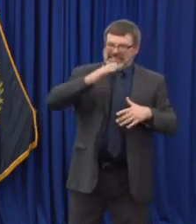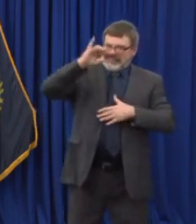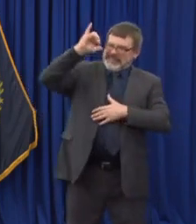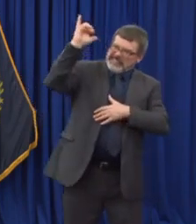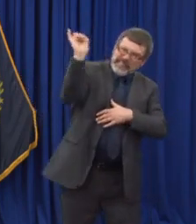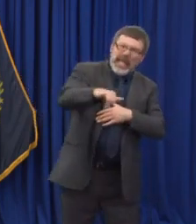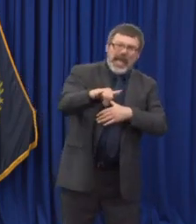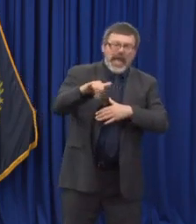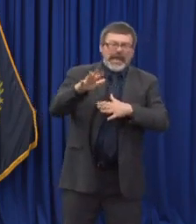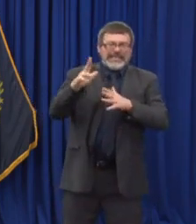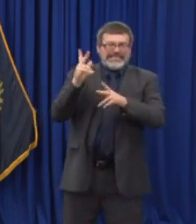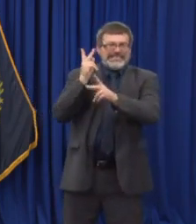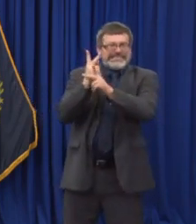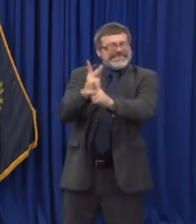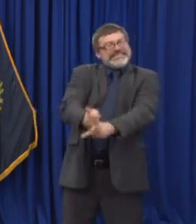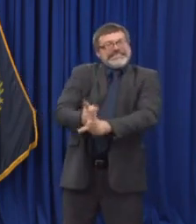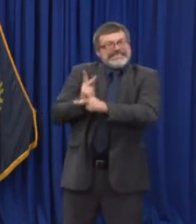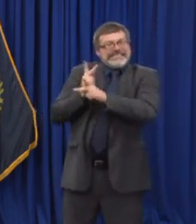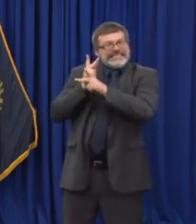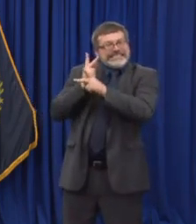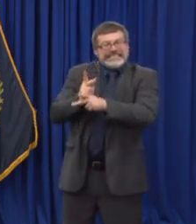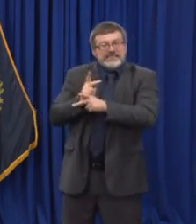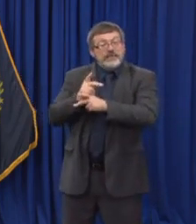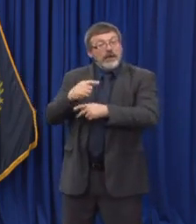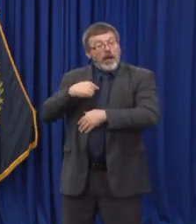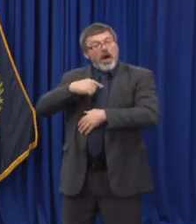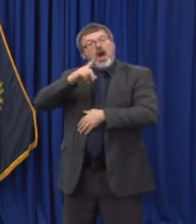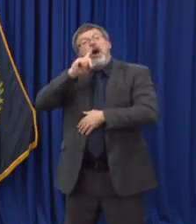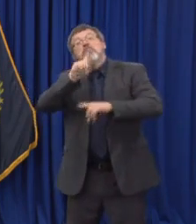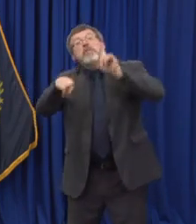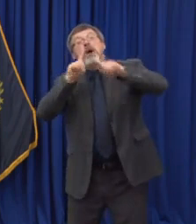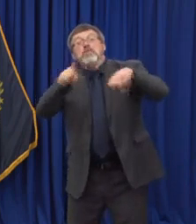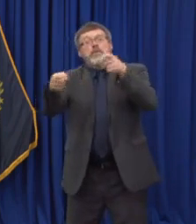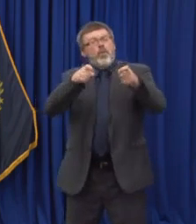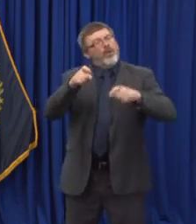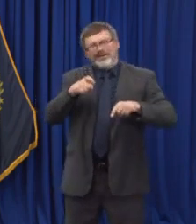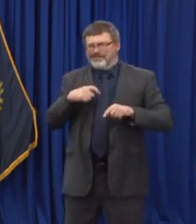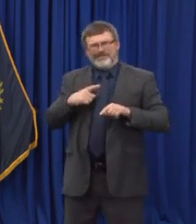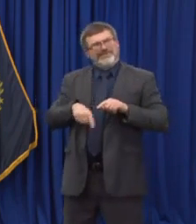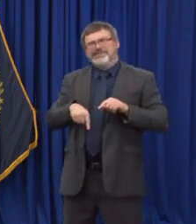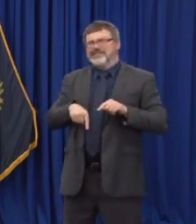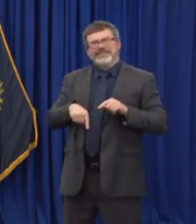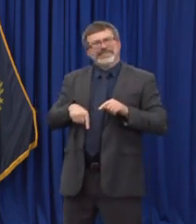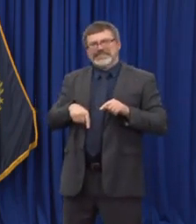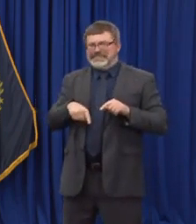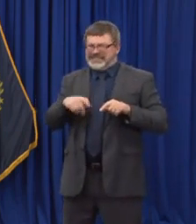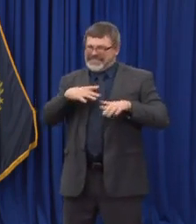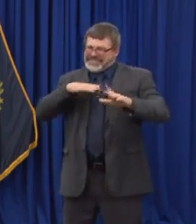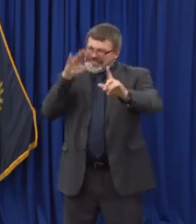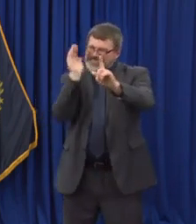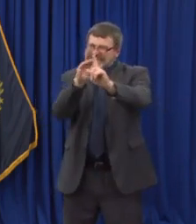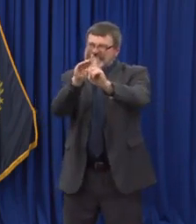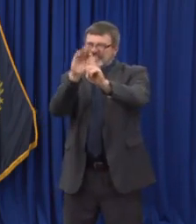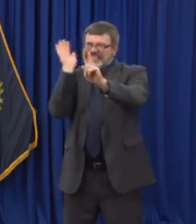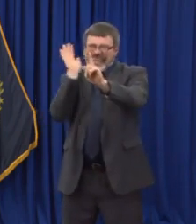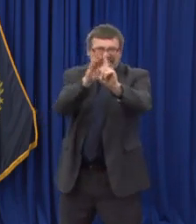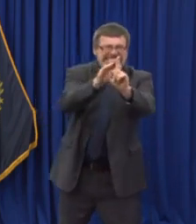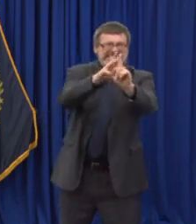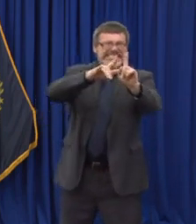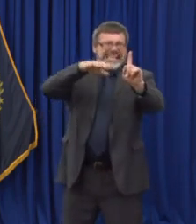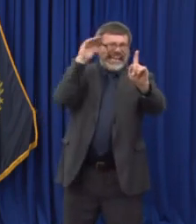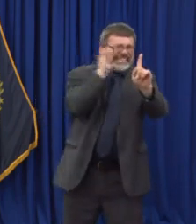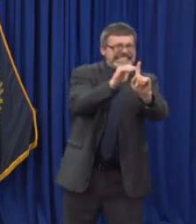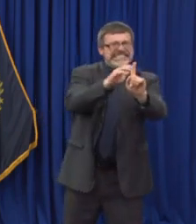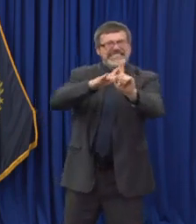So we just want to emphasize that these particular types of events that occur are potentially high risk for COVID-19